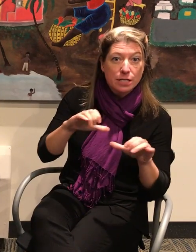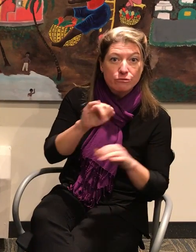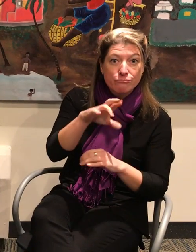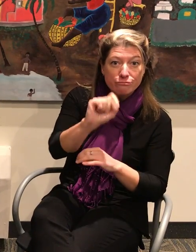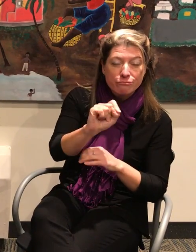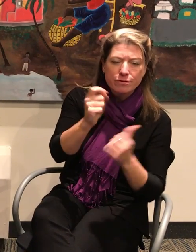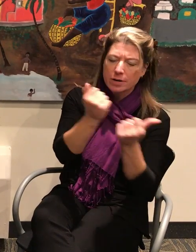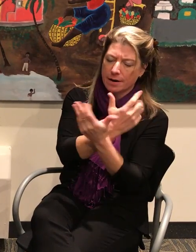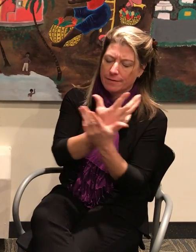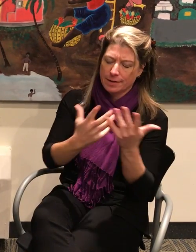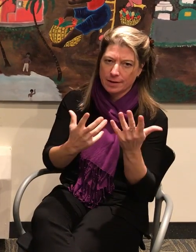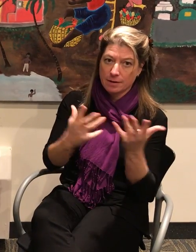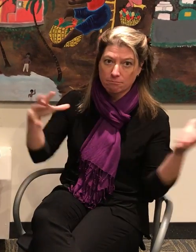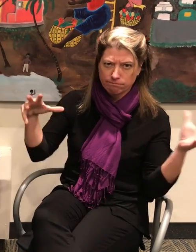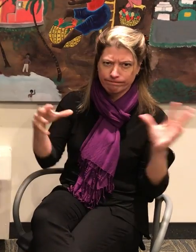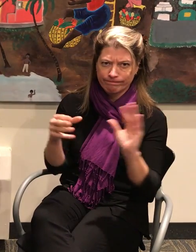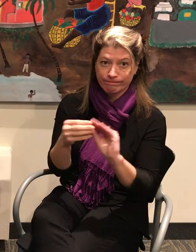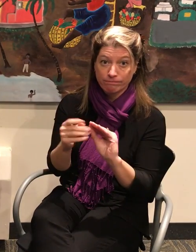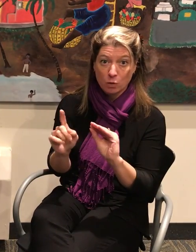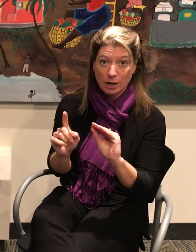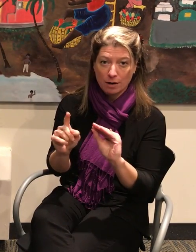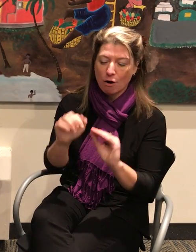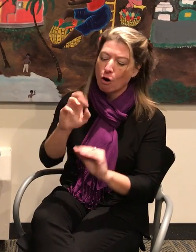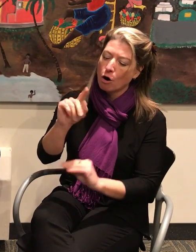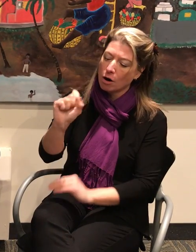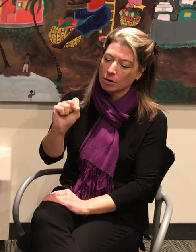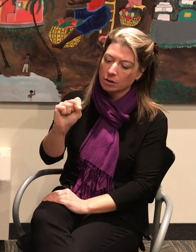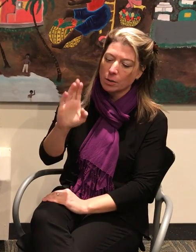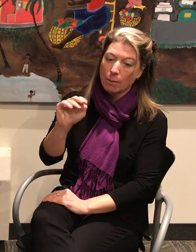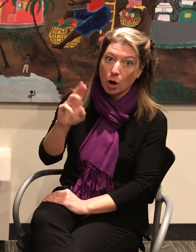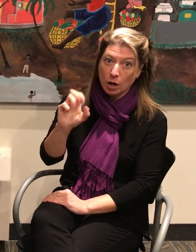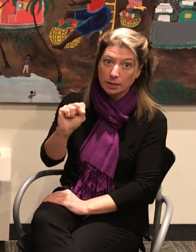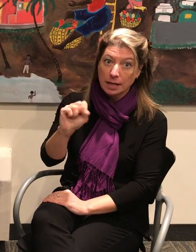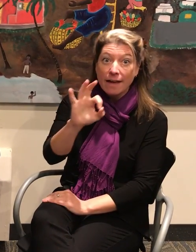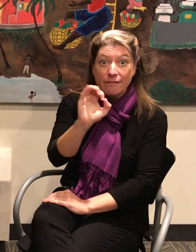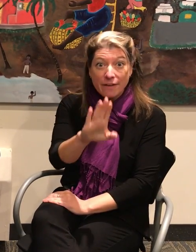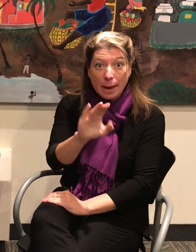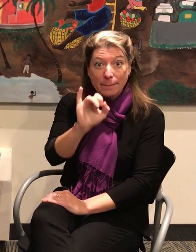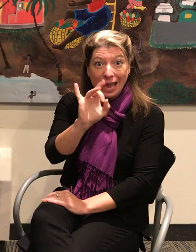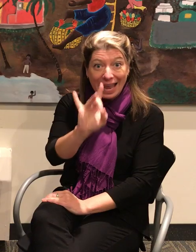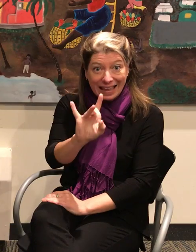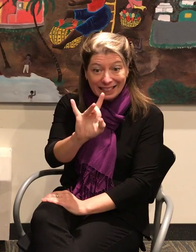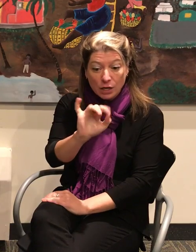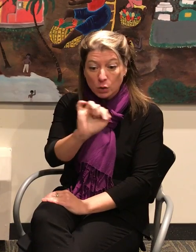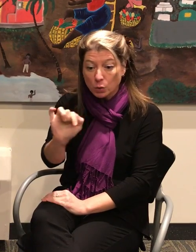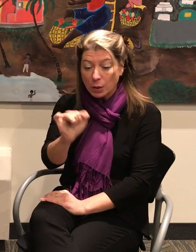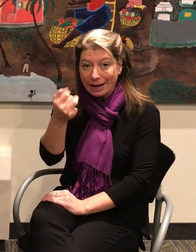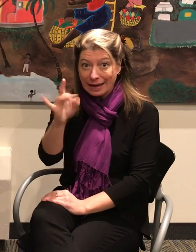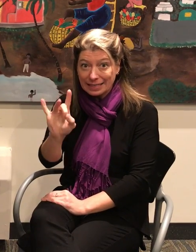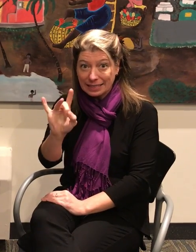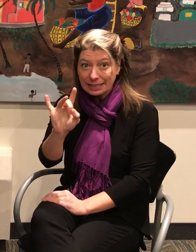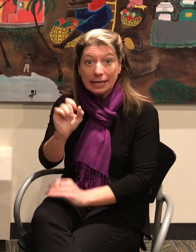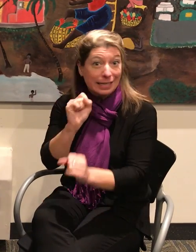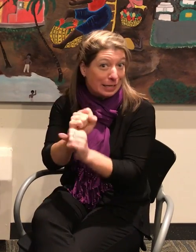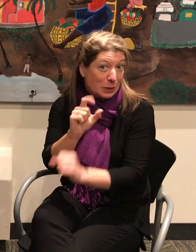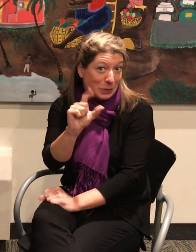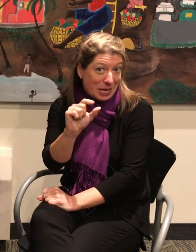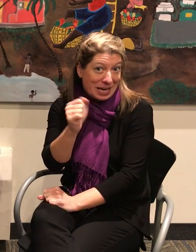here at the Arts Barnes February 8th to the 18th 2018 you can see everything